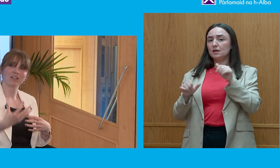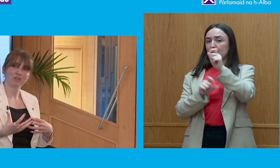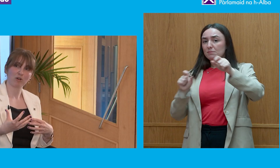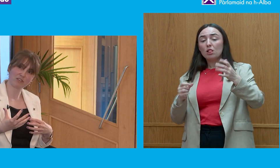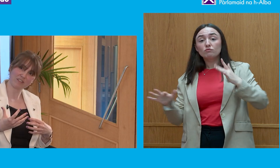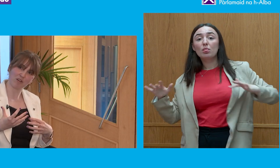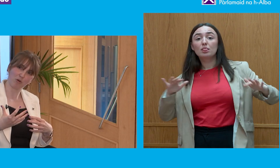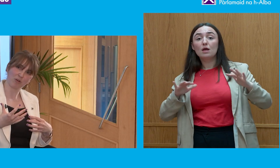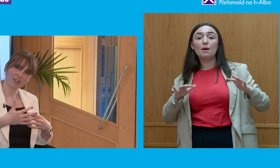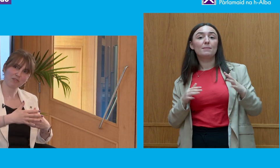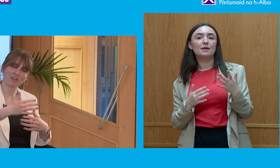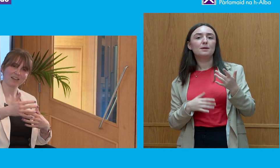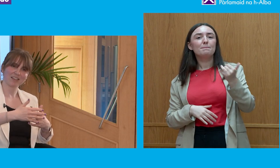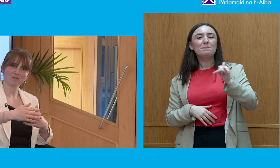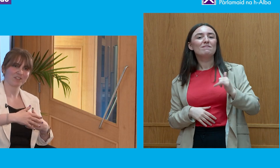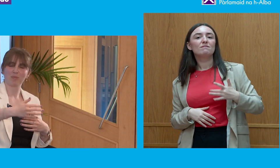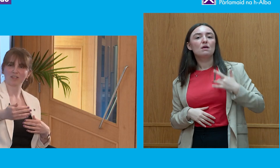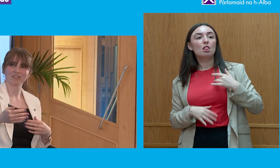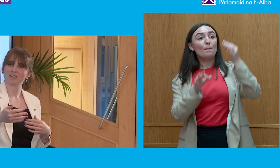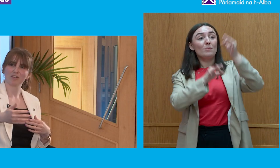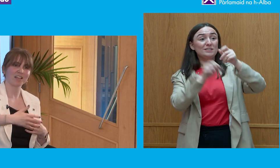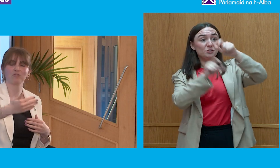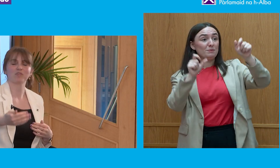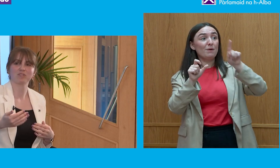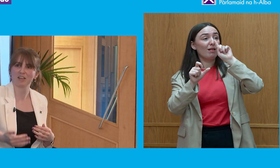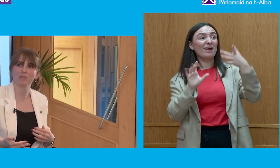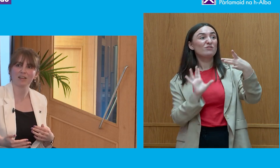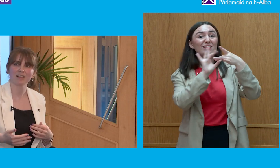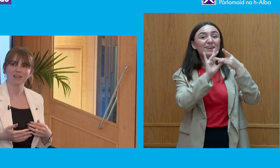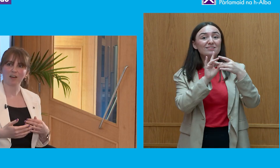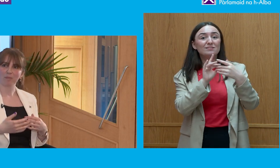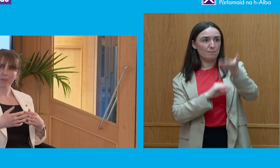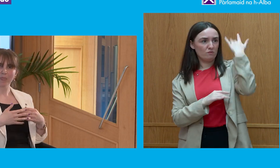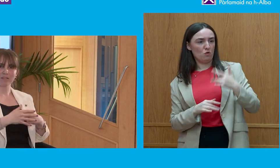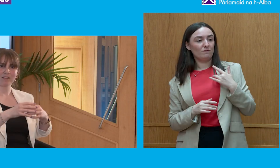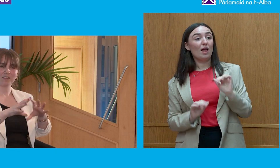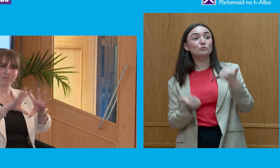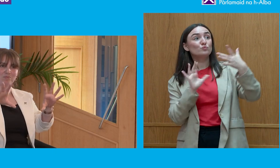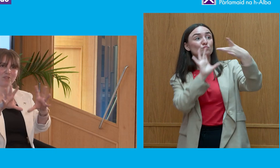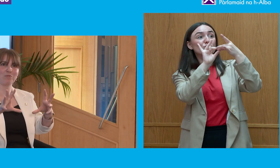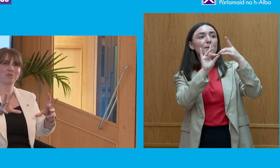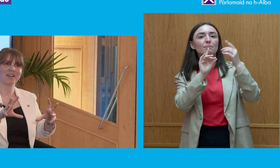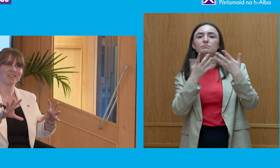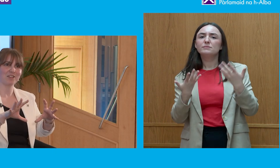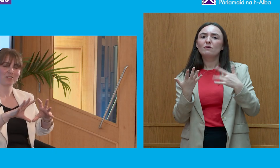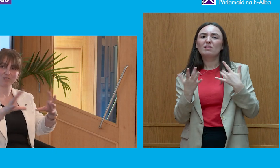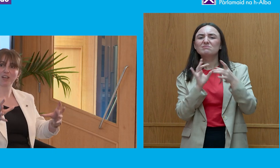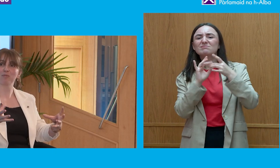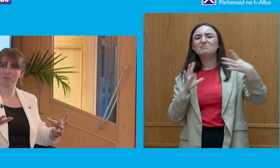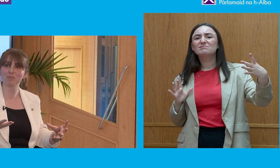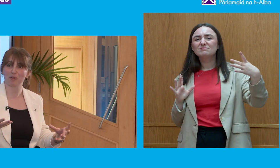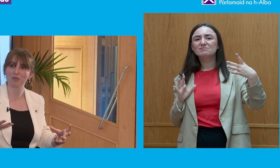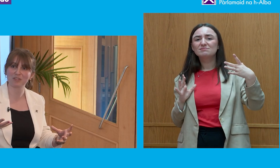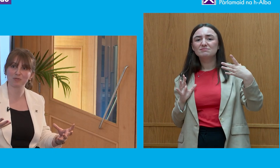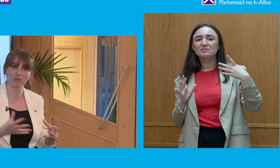maybe really relate to the politicians anymore. You feel like this person is not, they don't represent me. There seem to be like a different